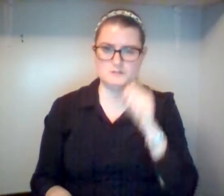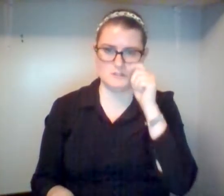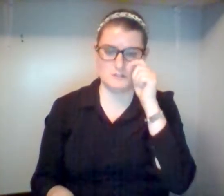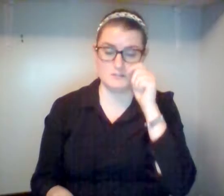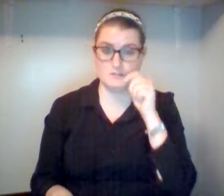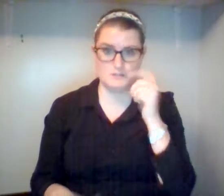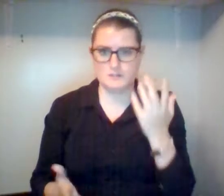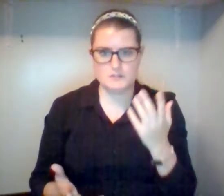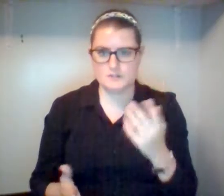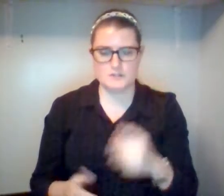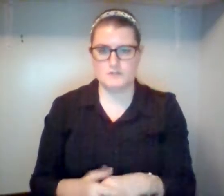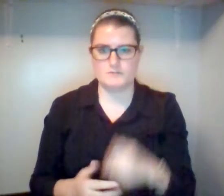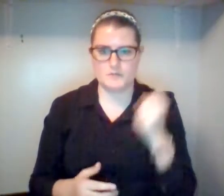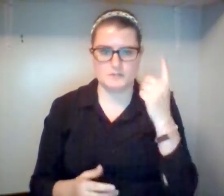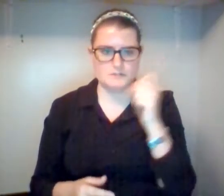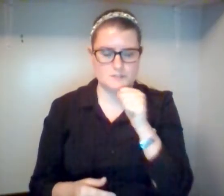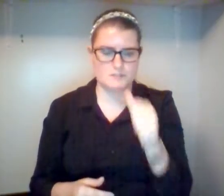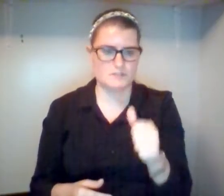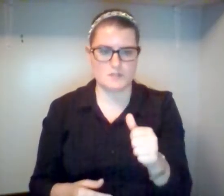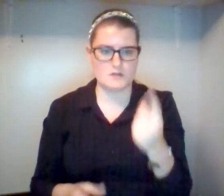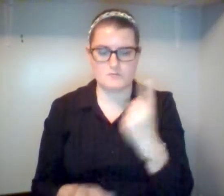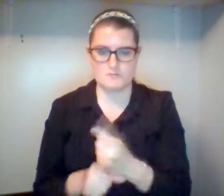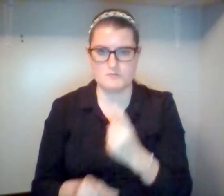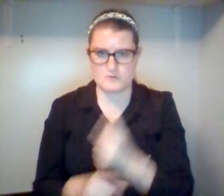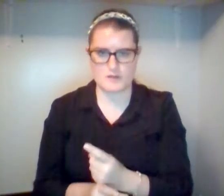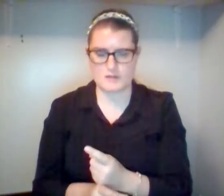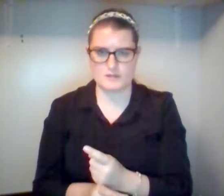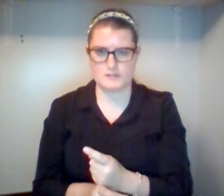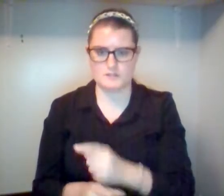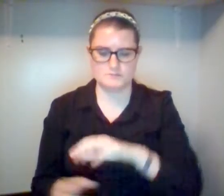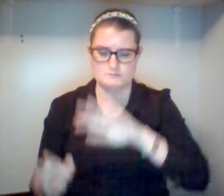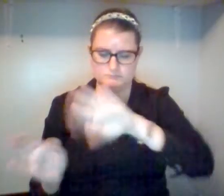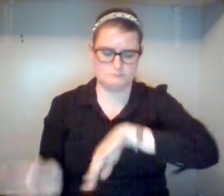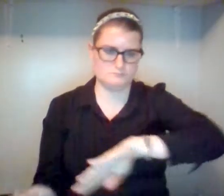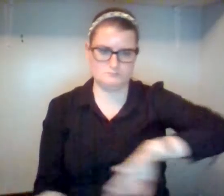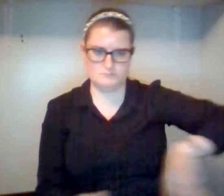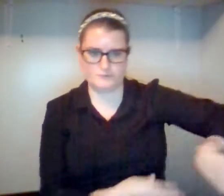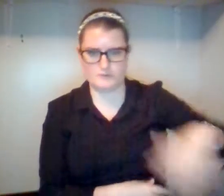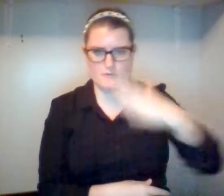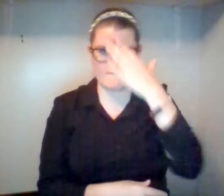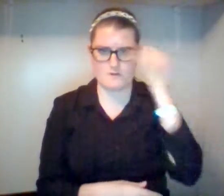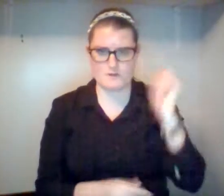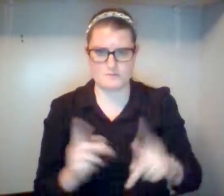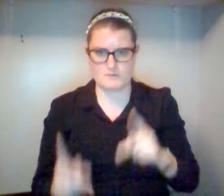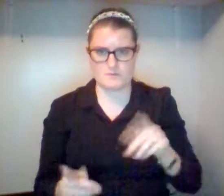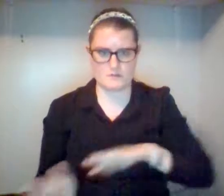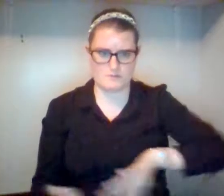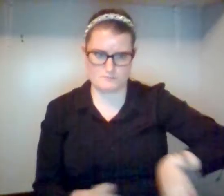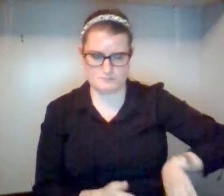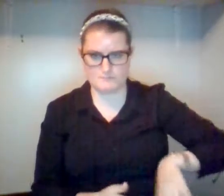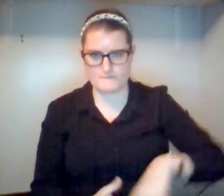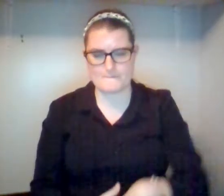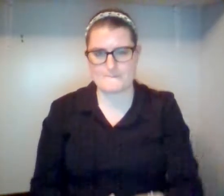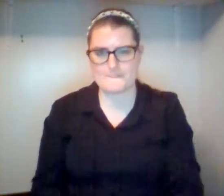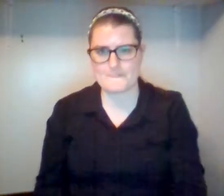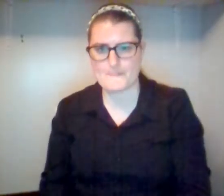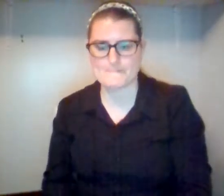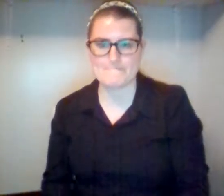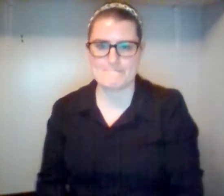people win neighbors. And here he says, there are behaviors you're not going to do anymore. And when you don't do them